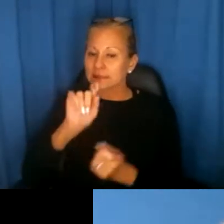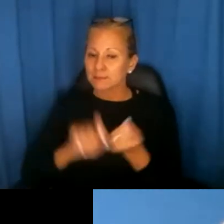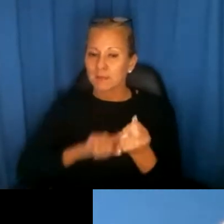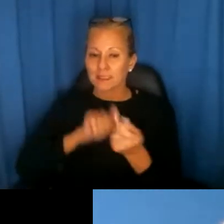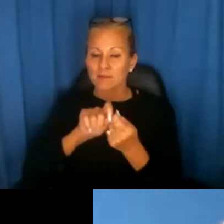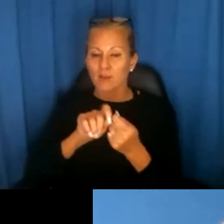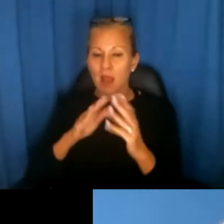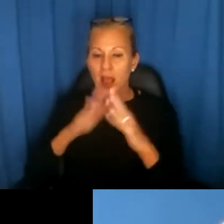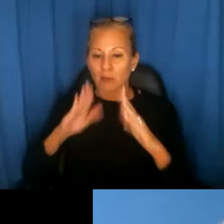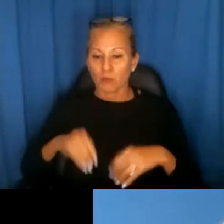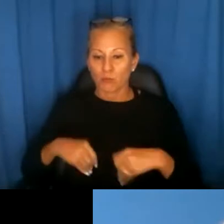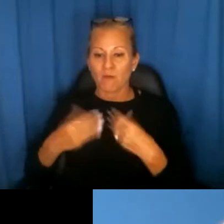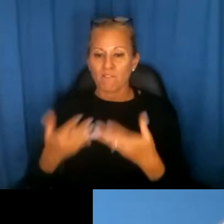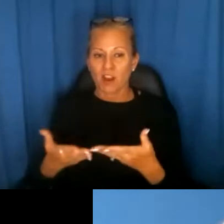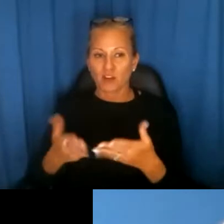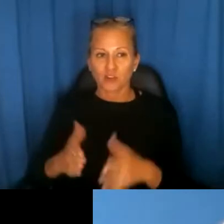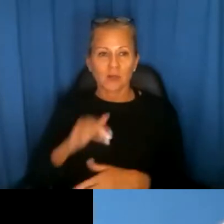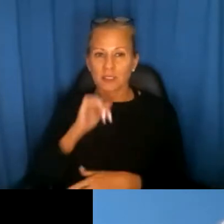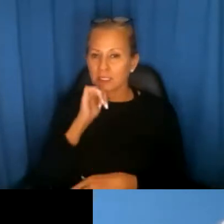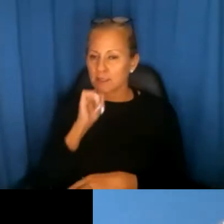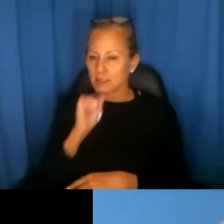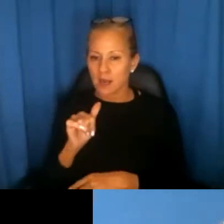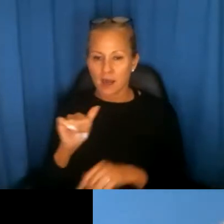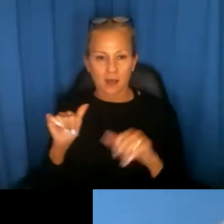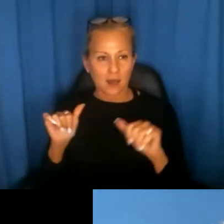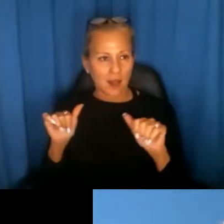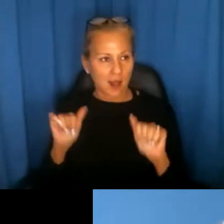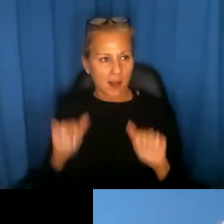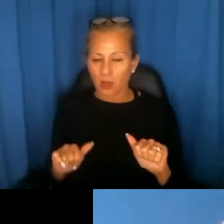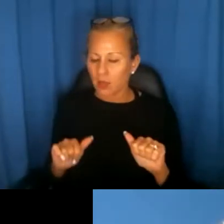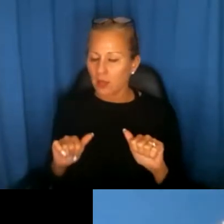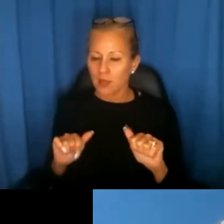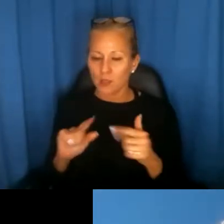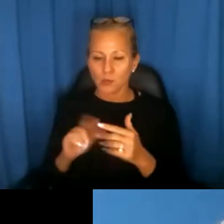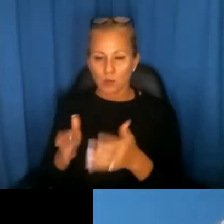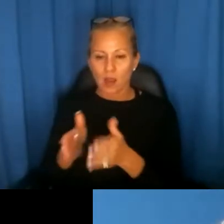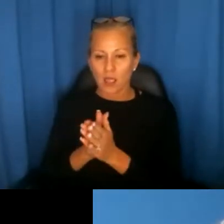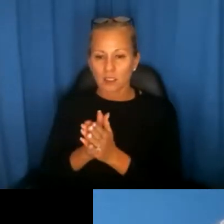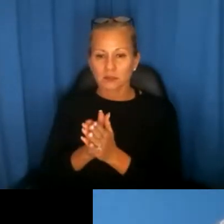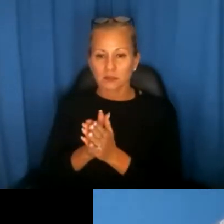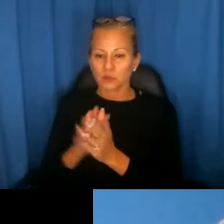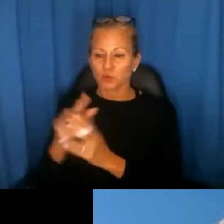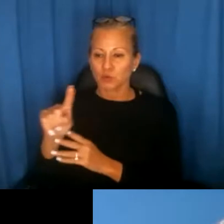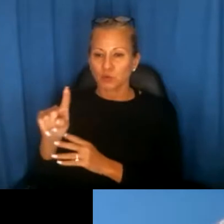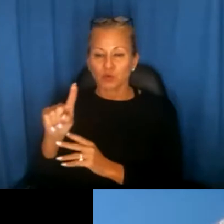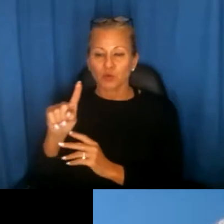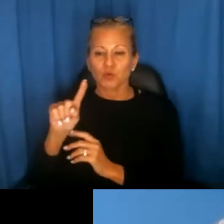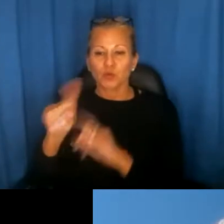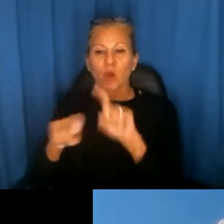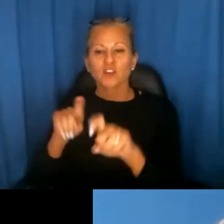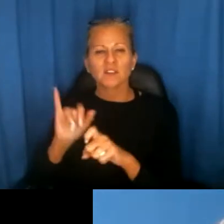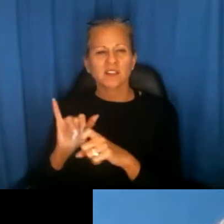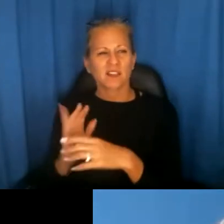housing providers are not able to ask questions that may impinge